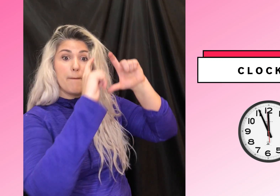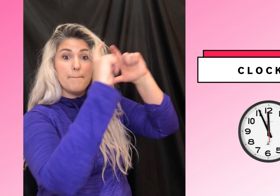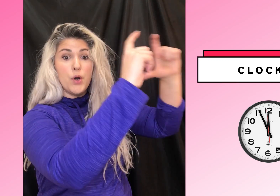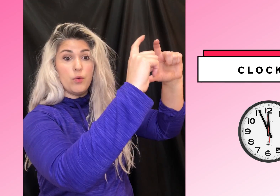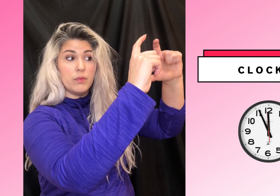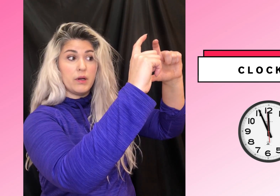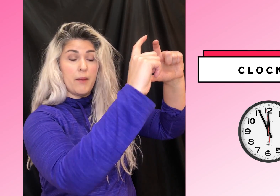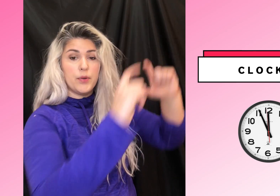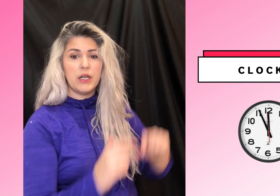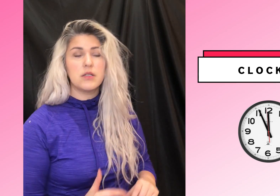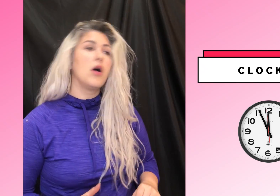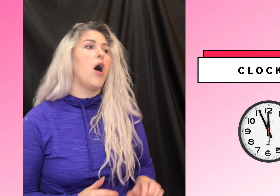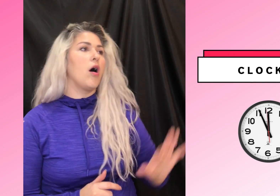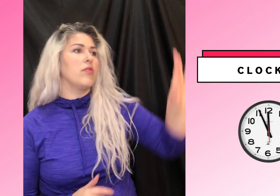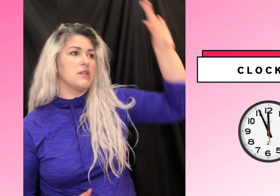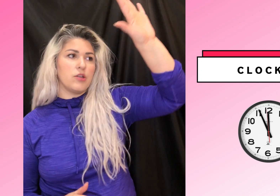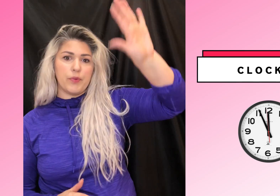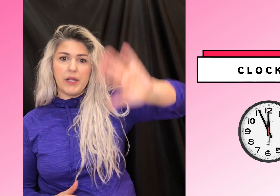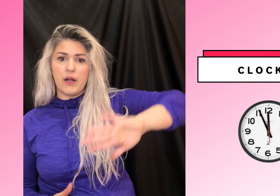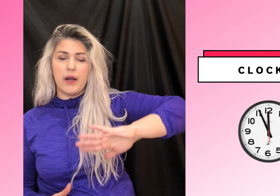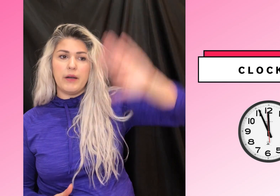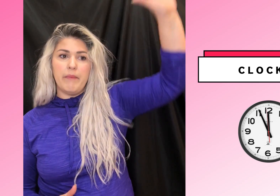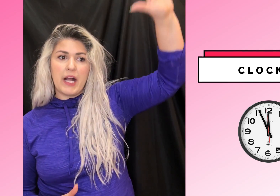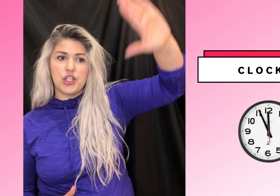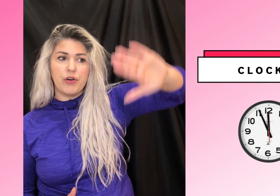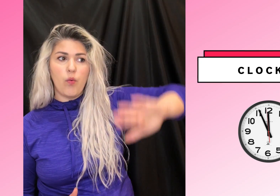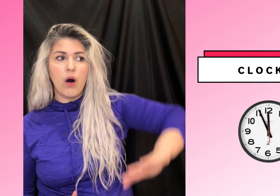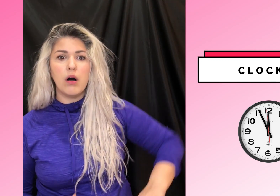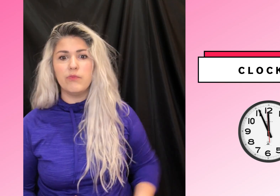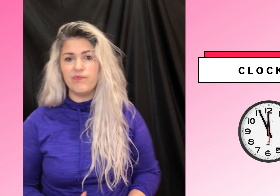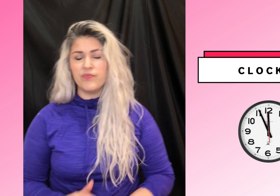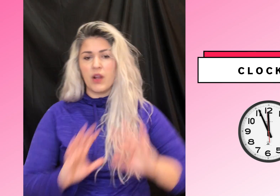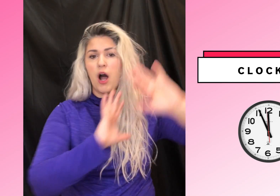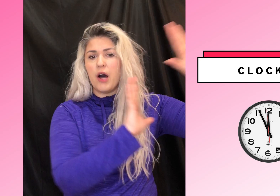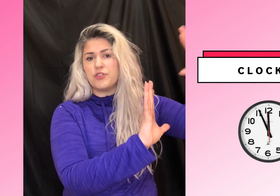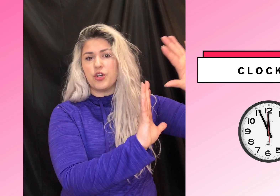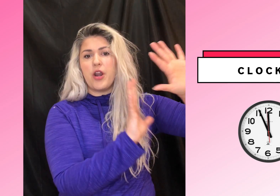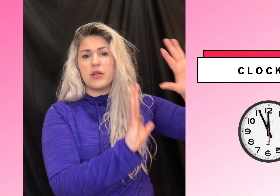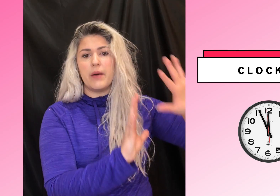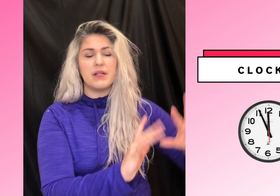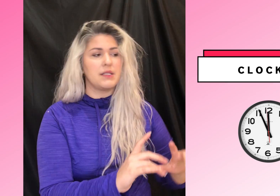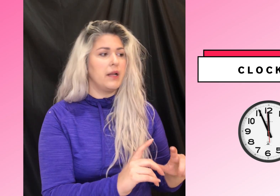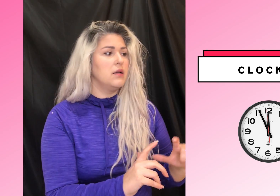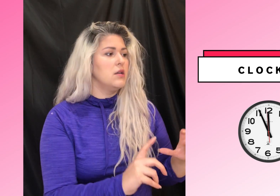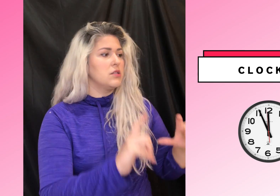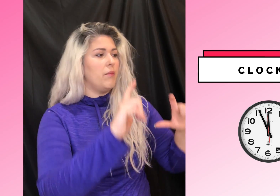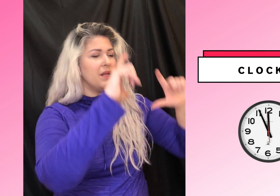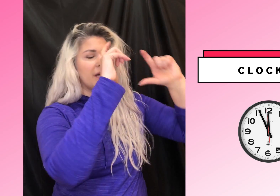boom, and put it on this. You're putting it on an imaginary wall off to your non-dominant side. So it's